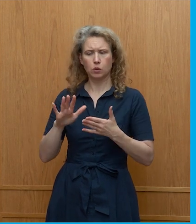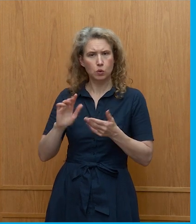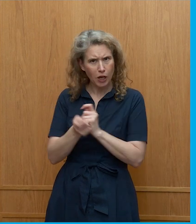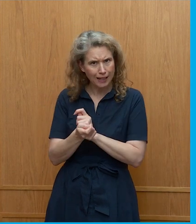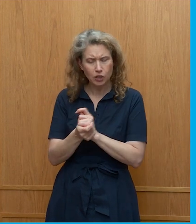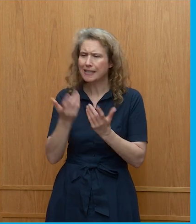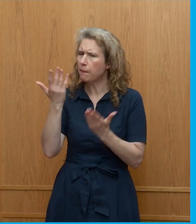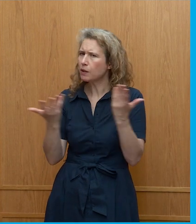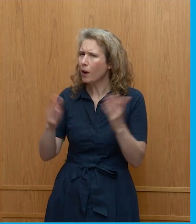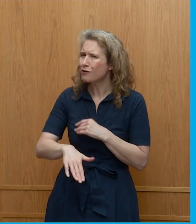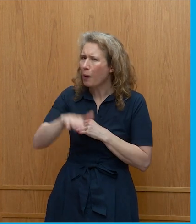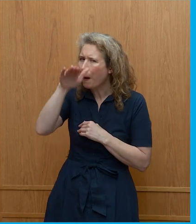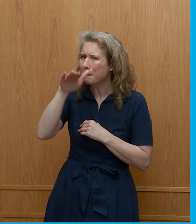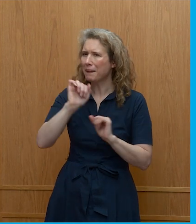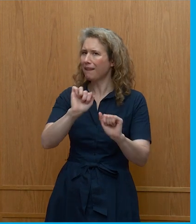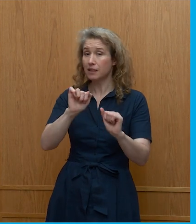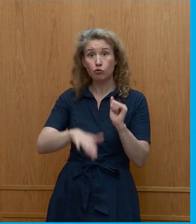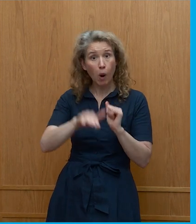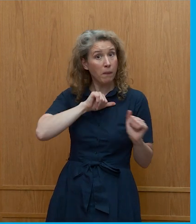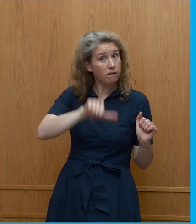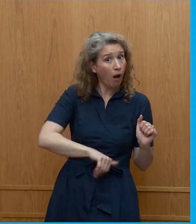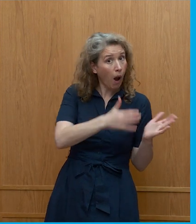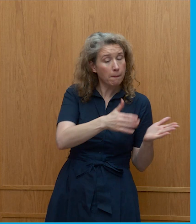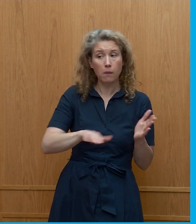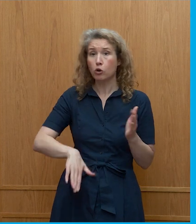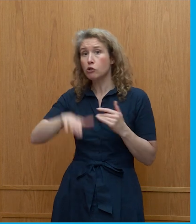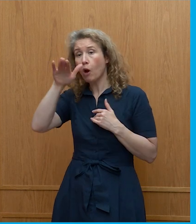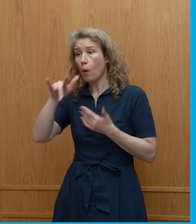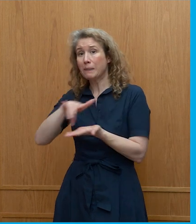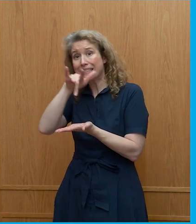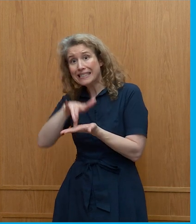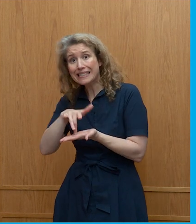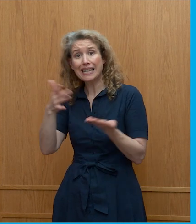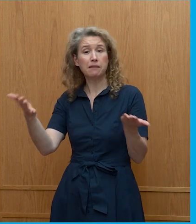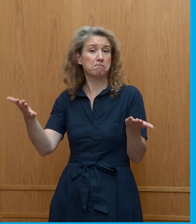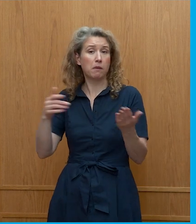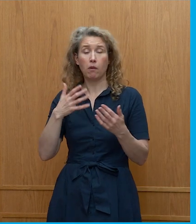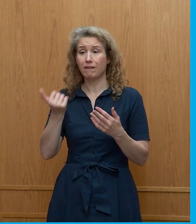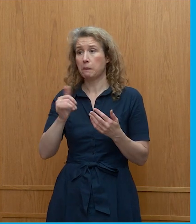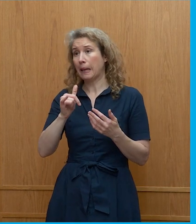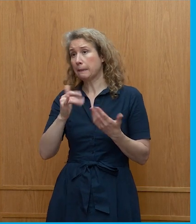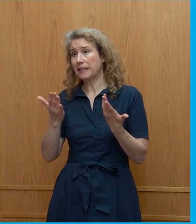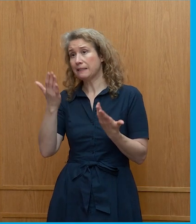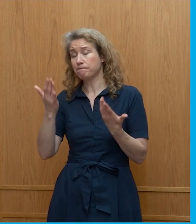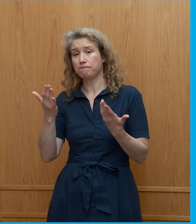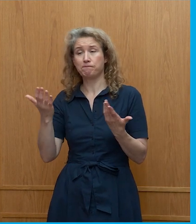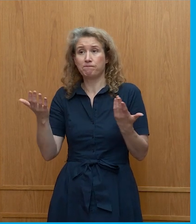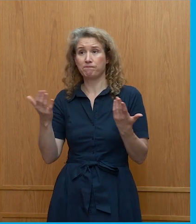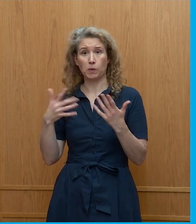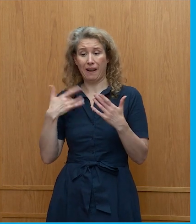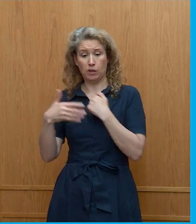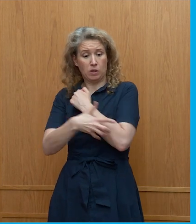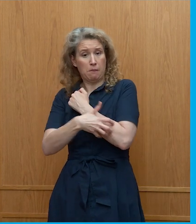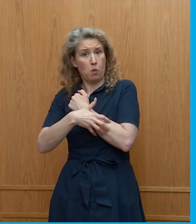where you've grown up, whether you've grown up on a farm or you've grown up in an inner city, whether you have perhaps kind of living in poorer